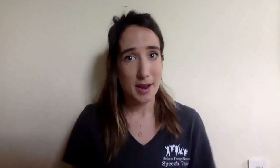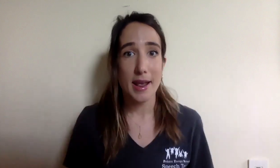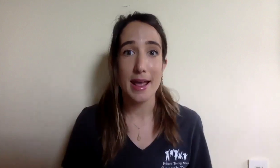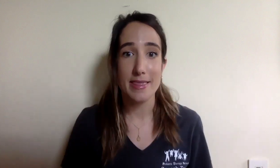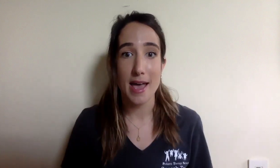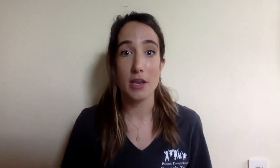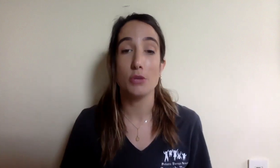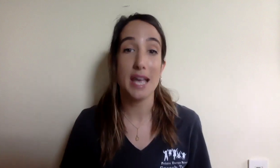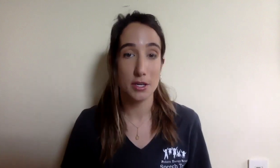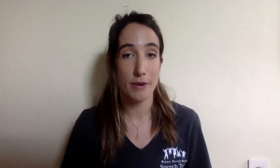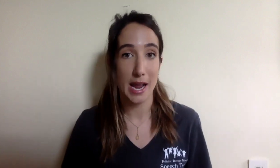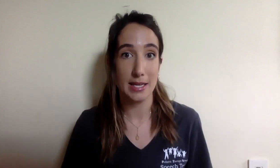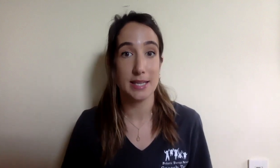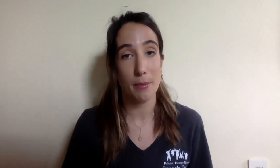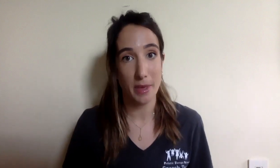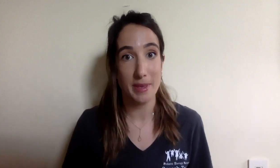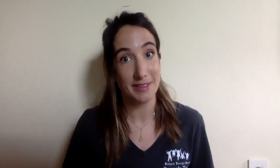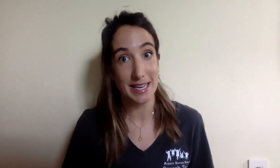And then use hand over hand to help them if needed.